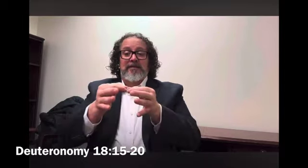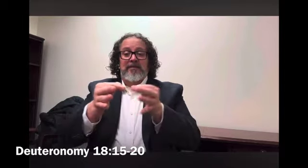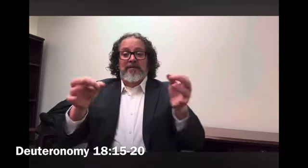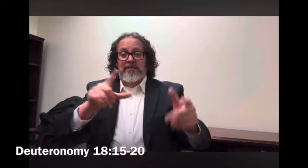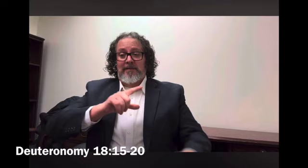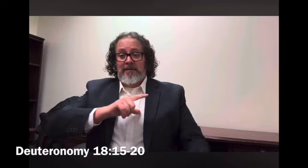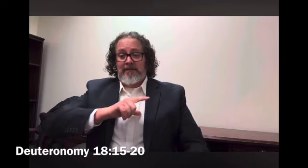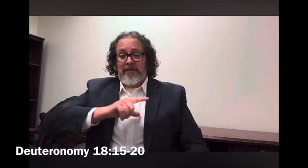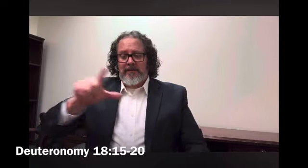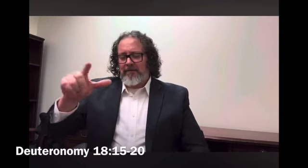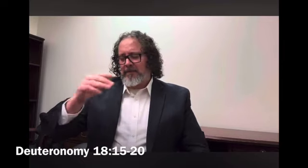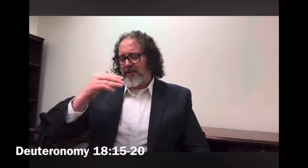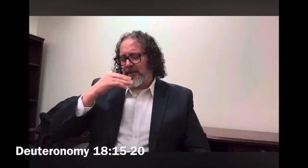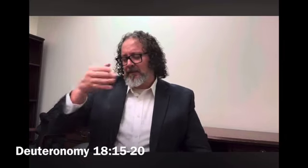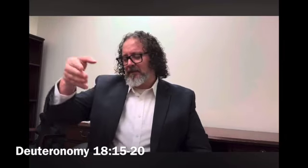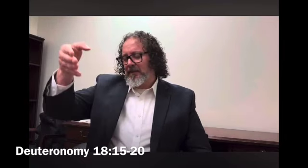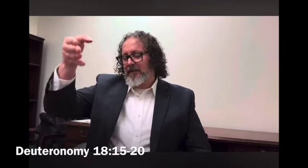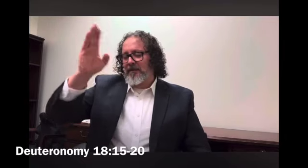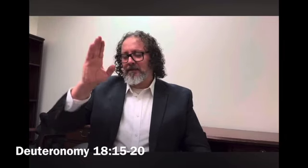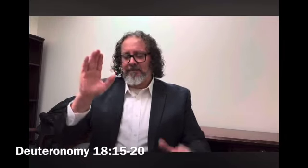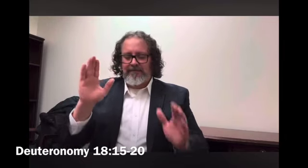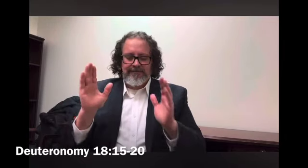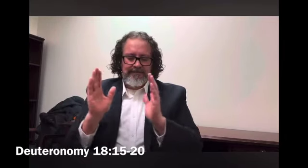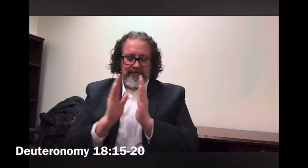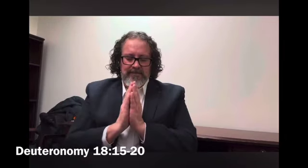the word of the Lord thanks be to God